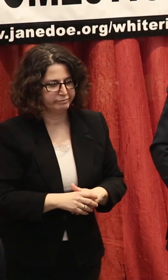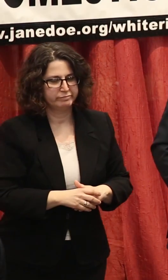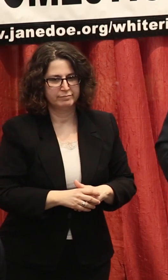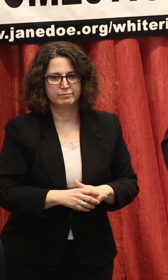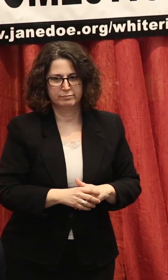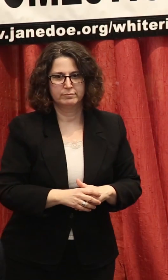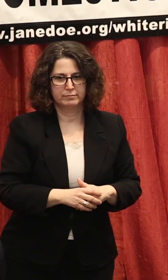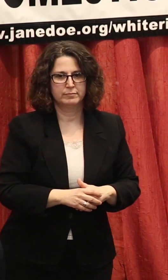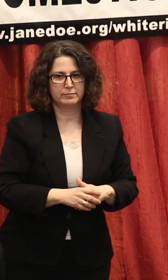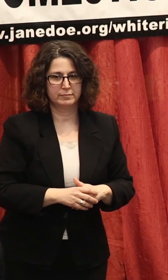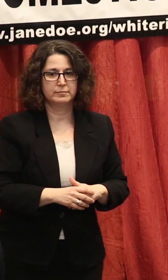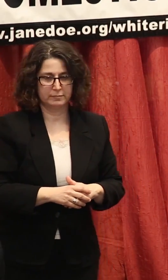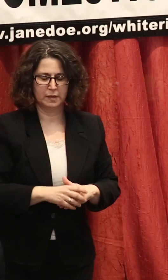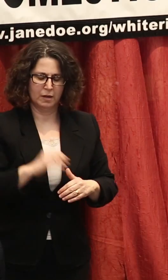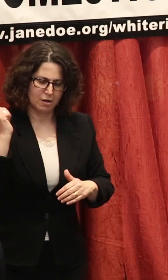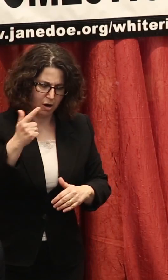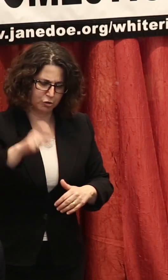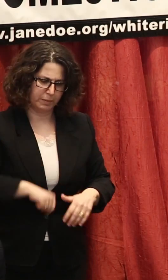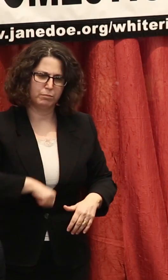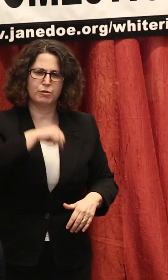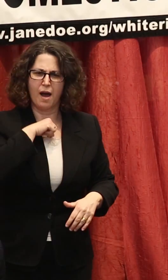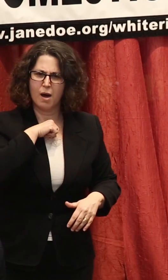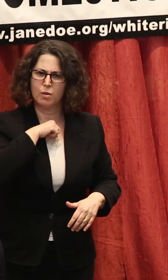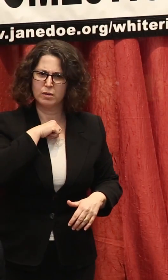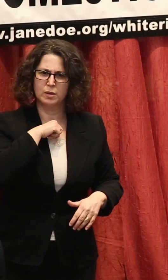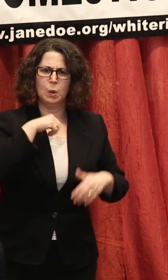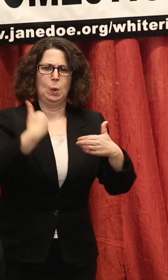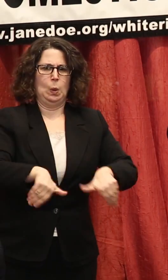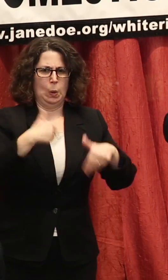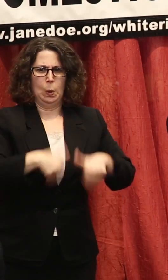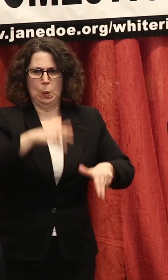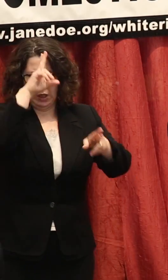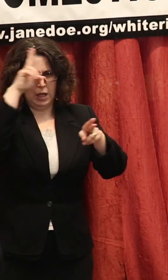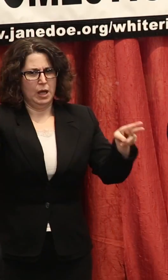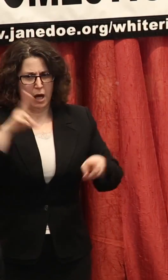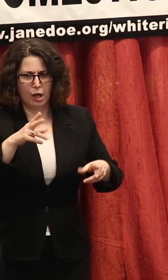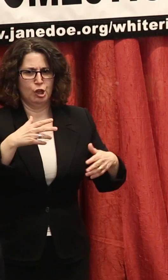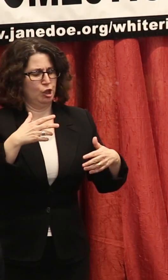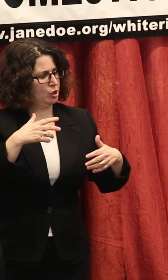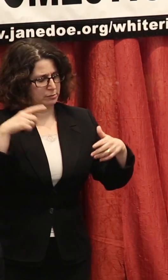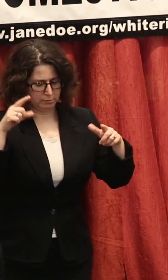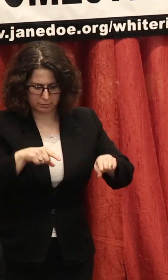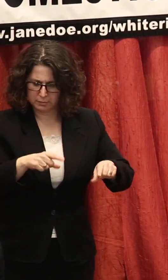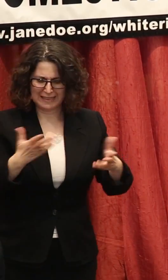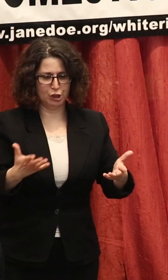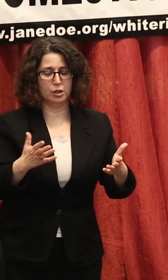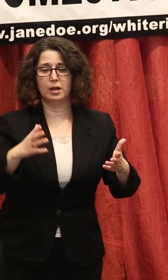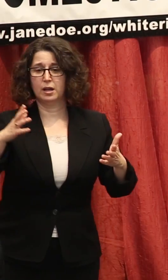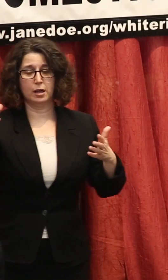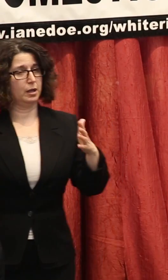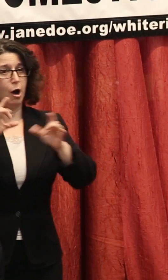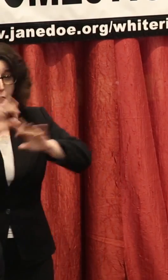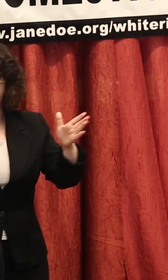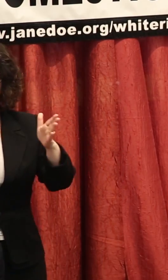And while we can and should be proud as men to be here in such high and quite honestly increasing numbers year after year, we